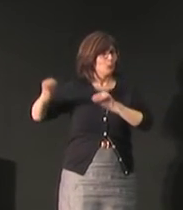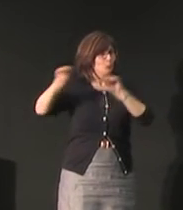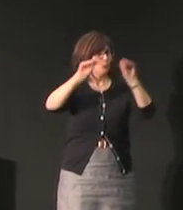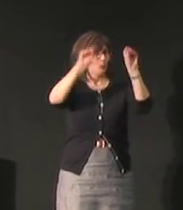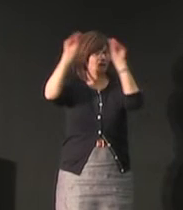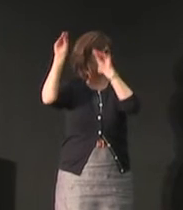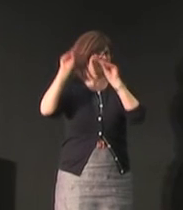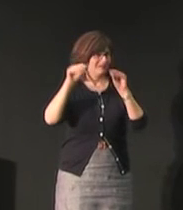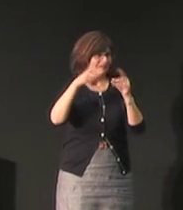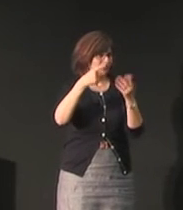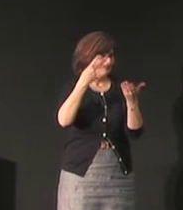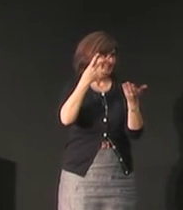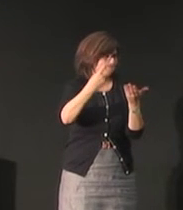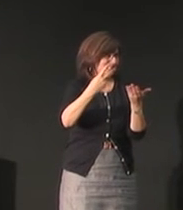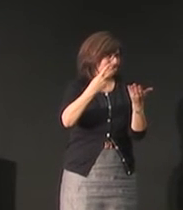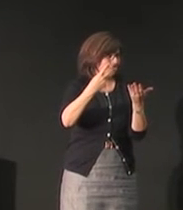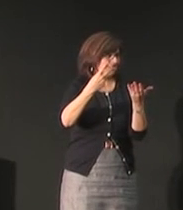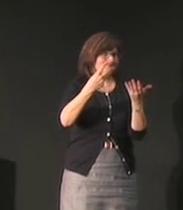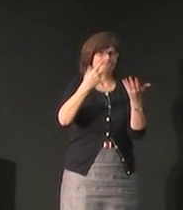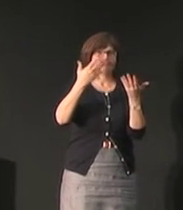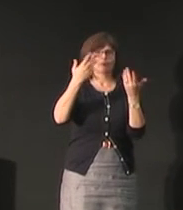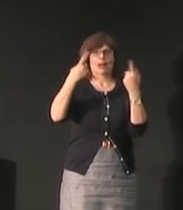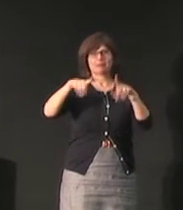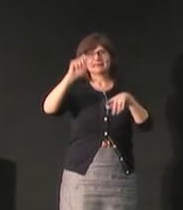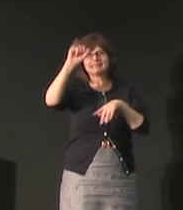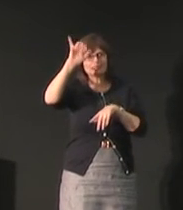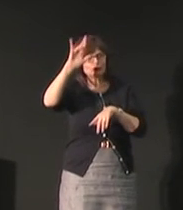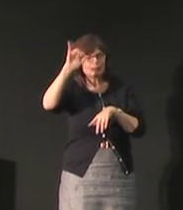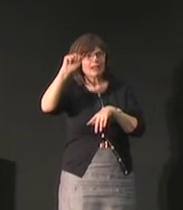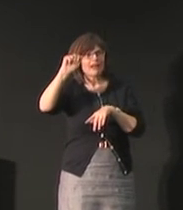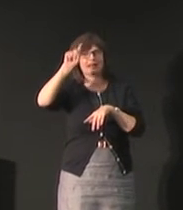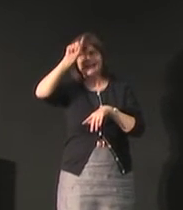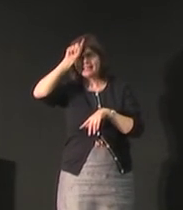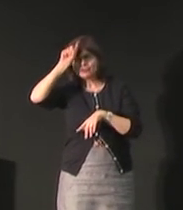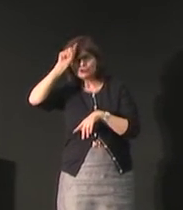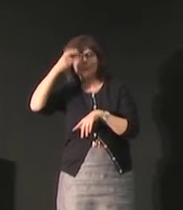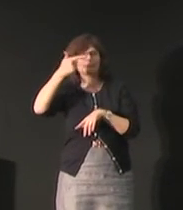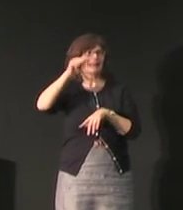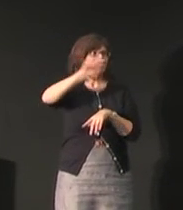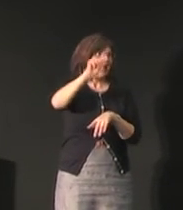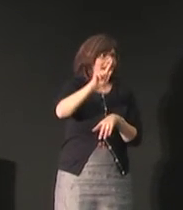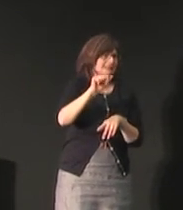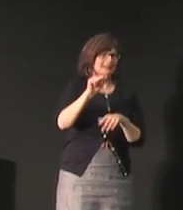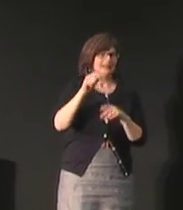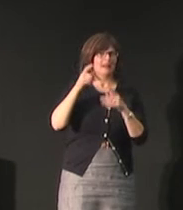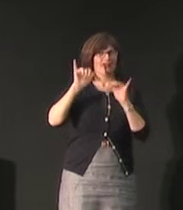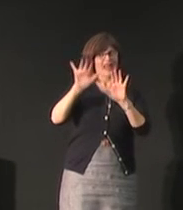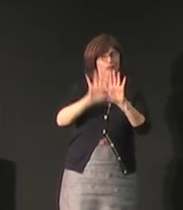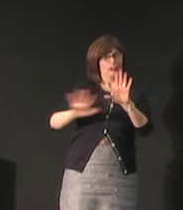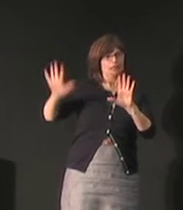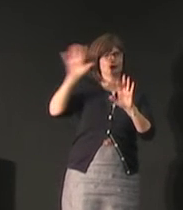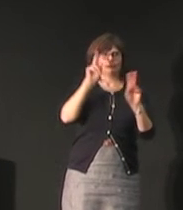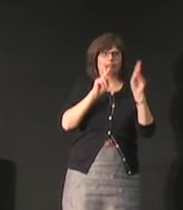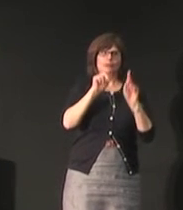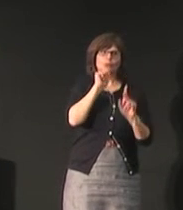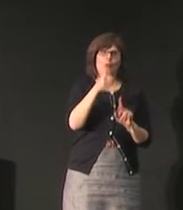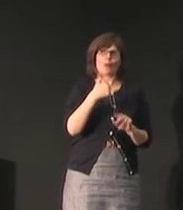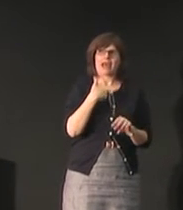it's very strict in Israel people are not allowed to move given what's been going on in the Middle East and the reason